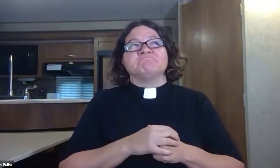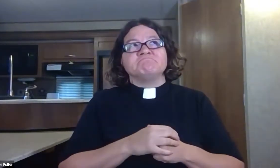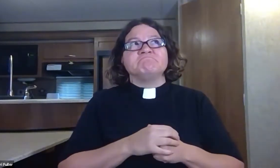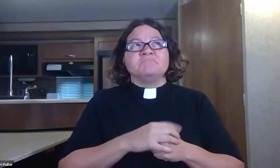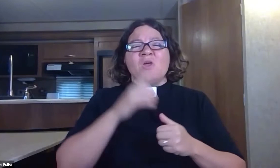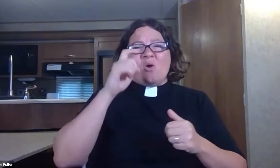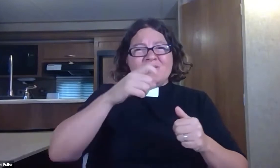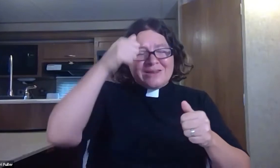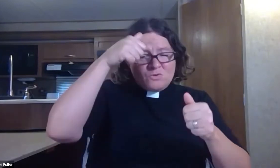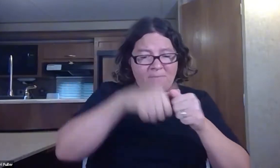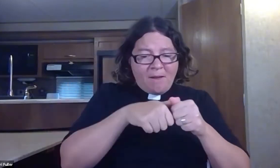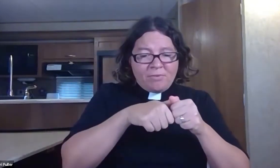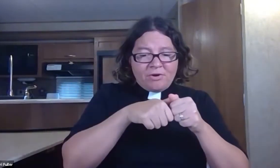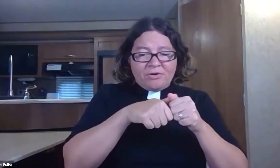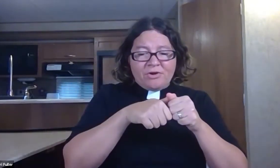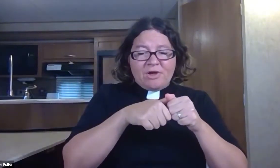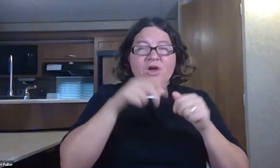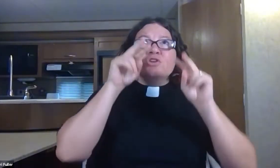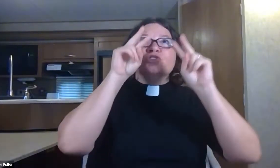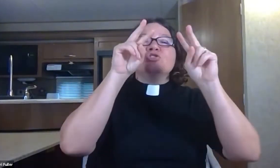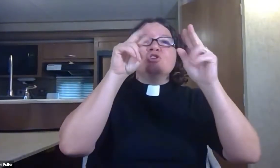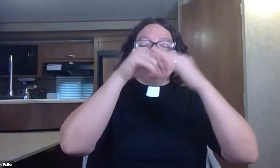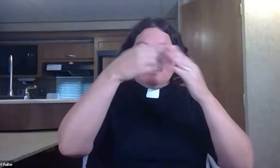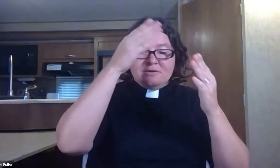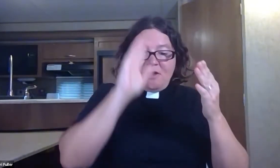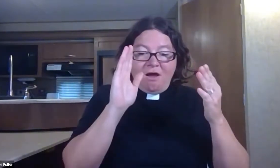to look to God no matter what we do.